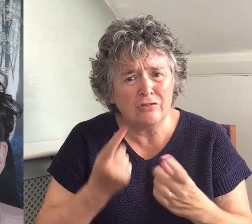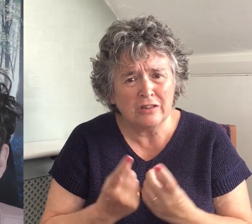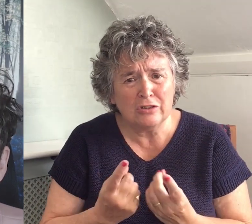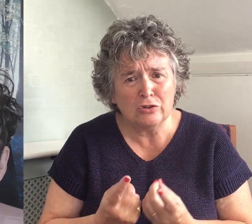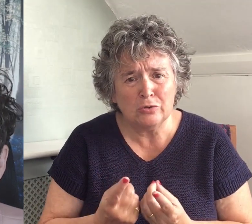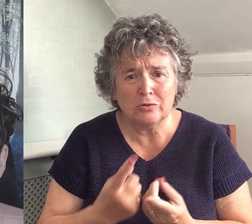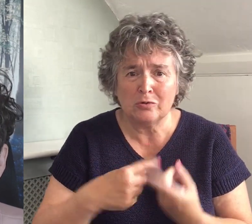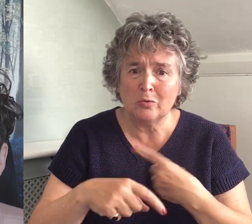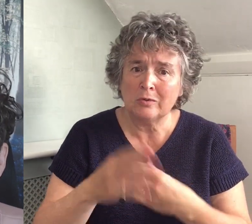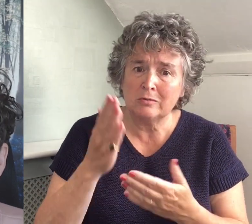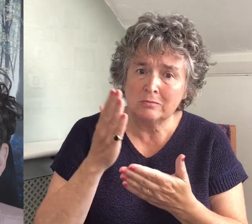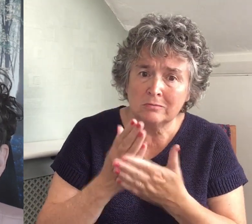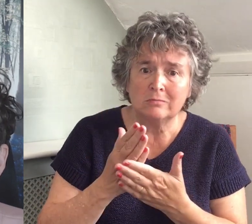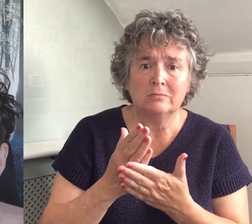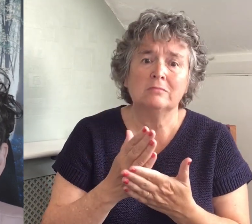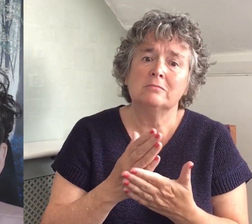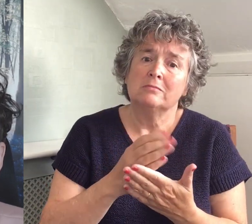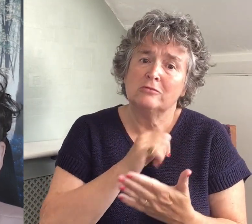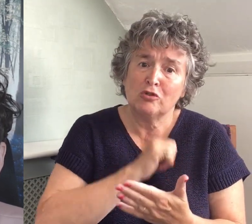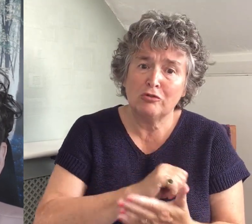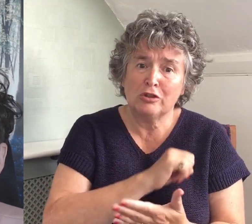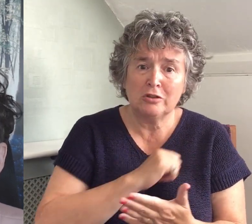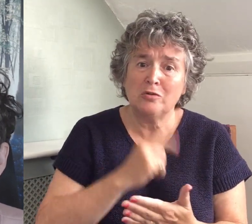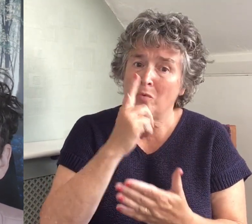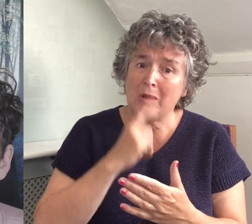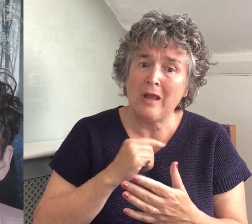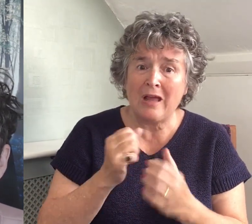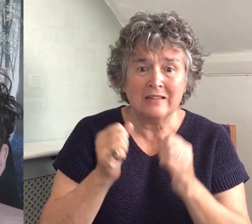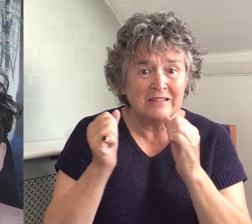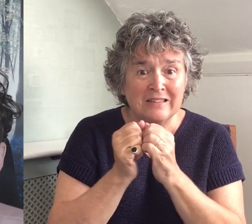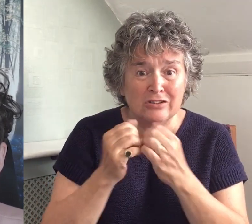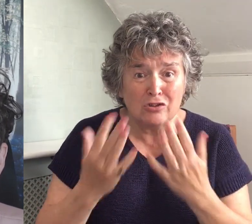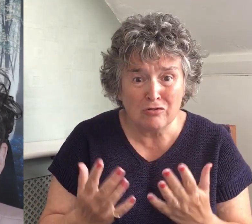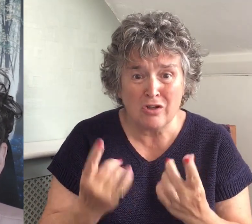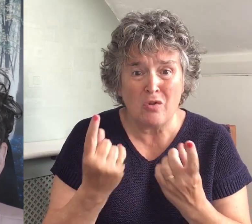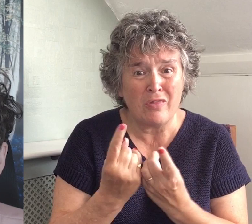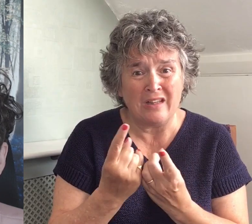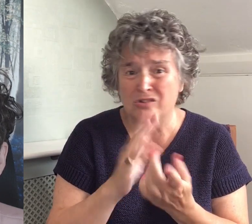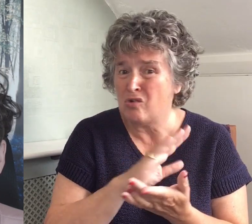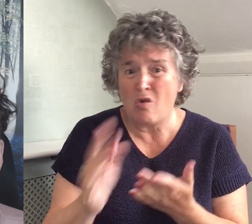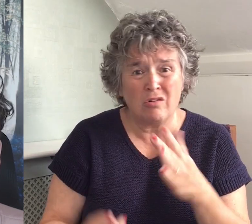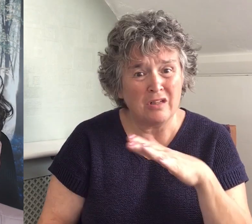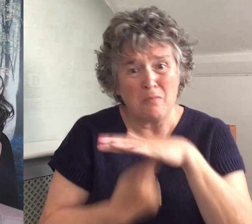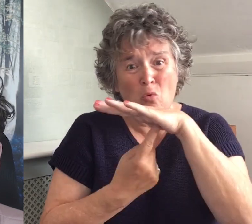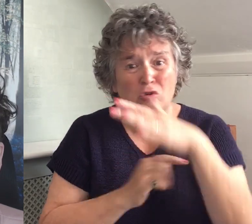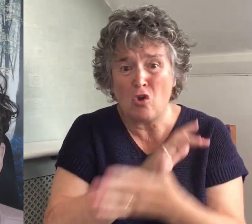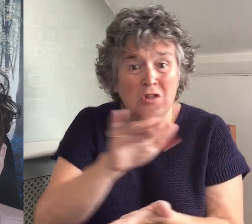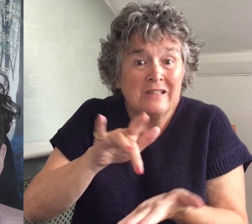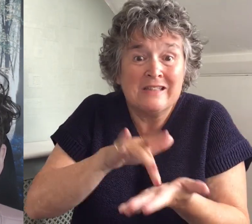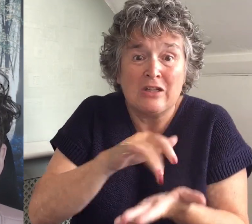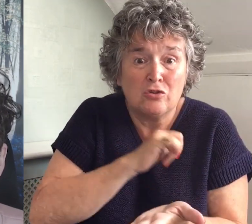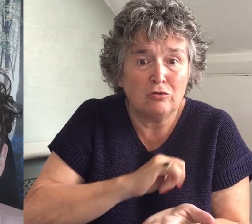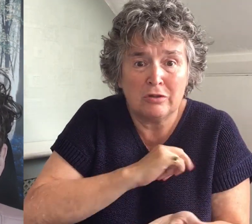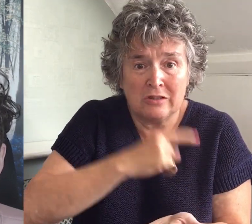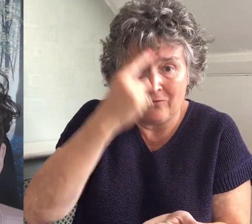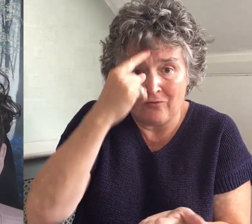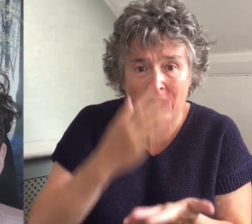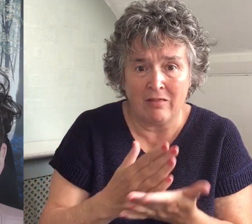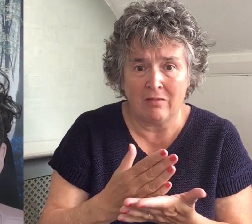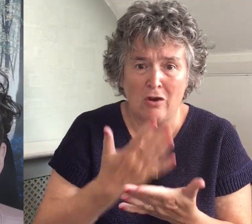okay to have differences of opinion on secondary issues. And we don't need to try and force people into